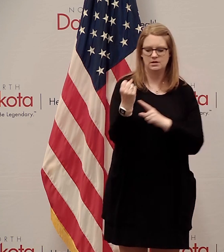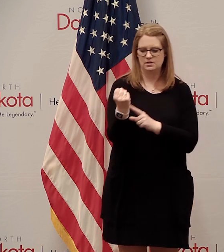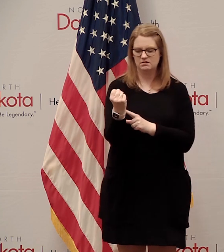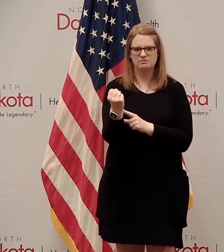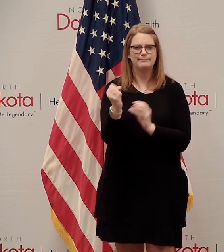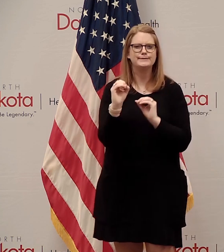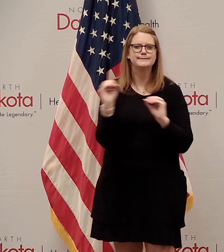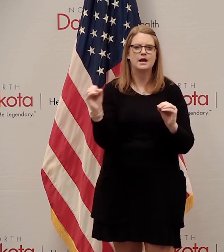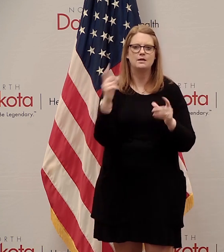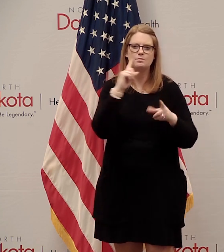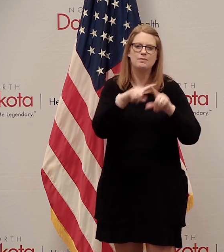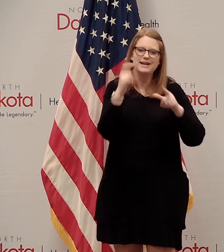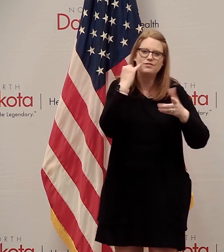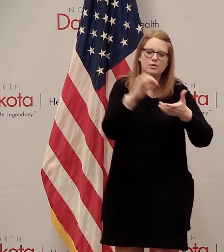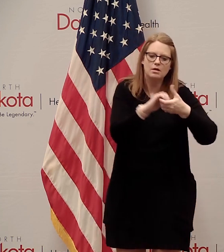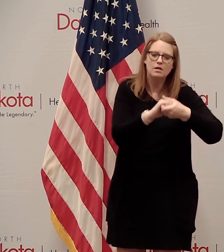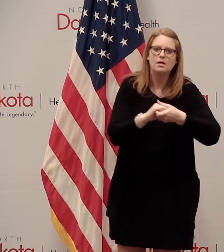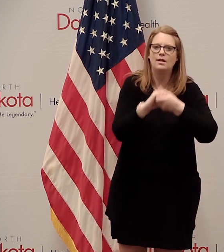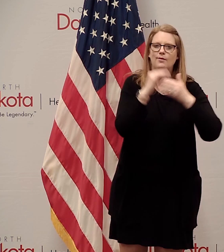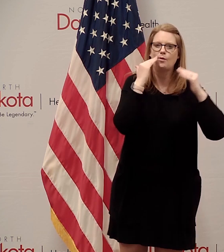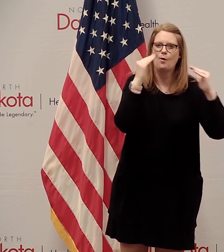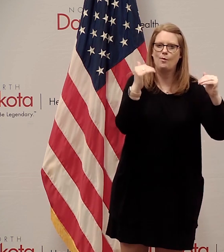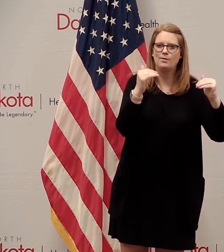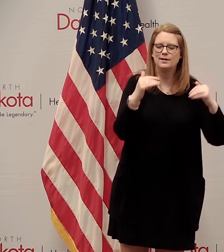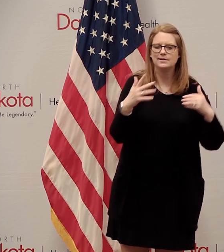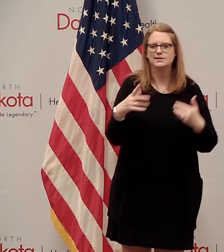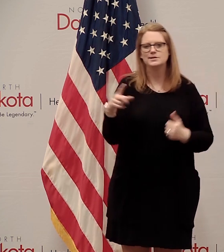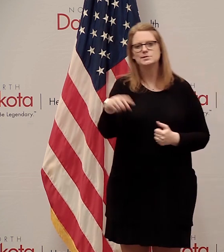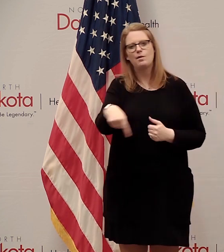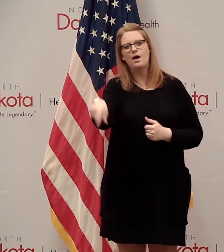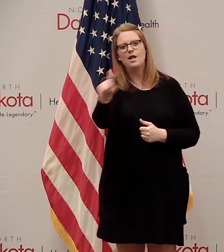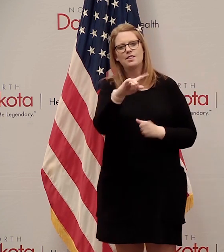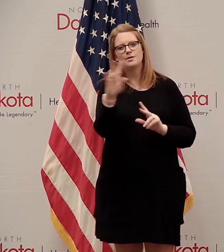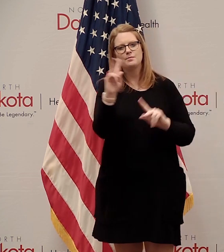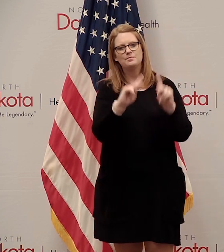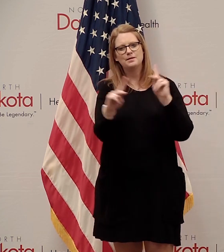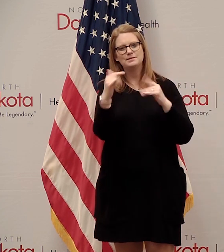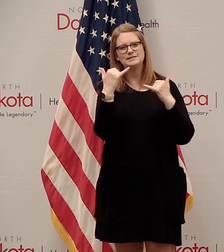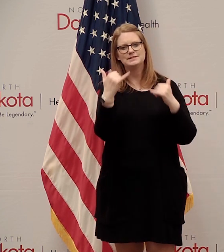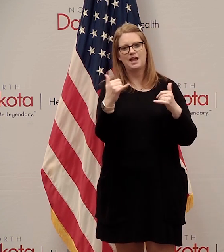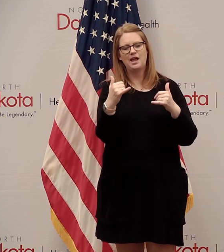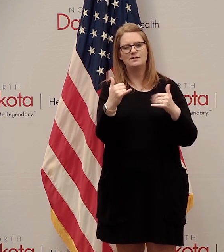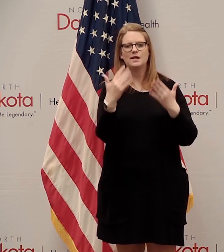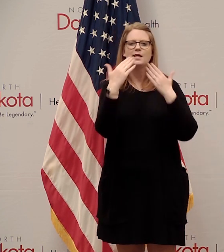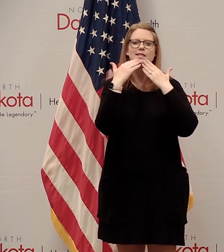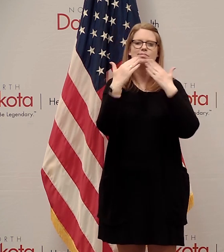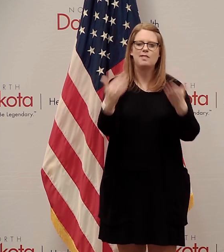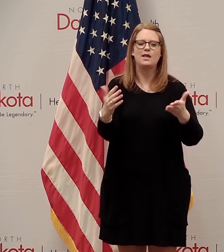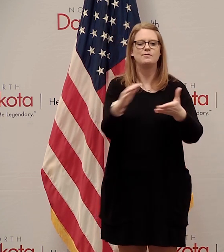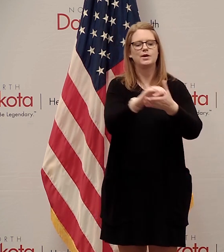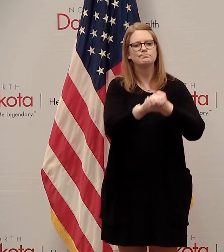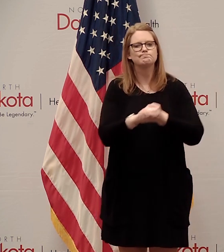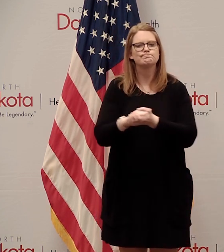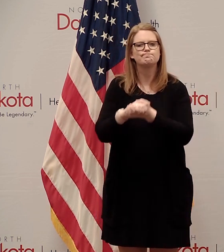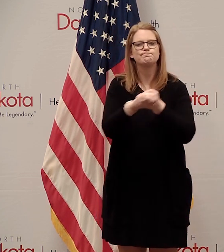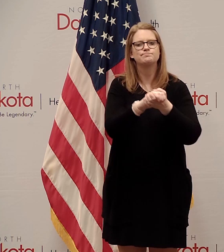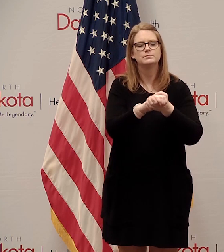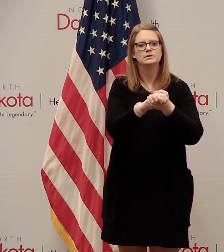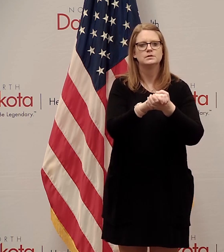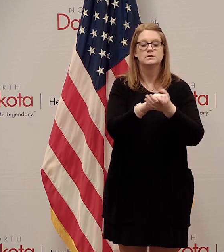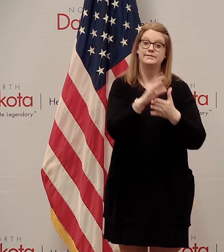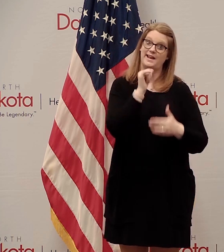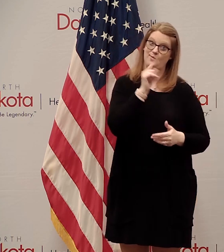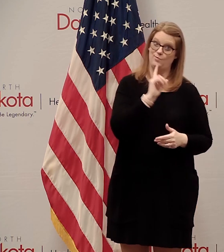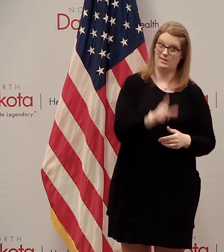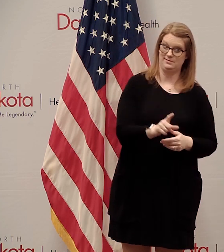There is none. And again, we want to say thanks to all the people that are out there joining hands, but not literally